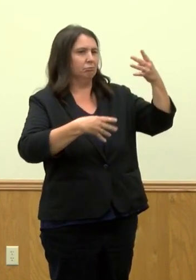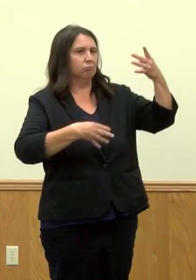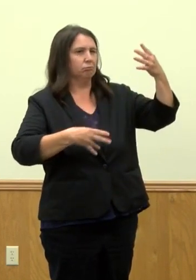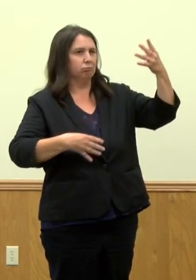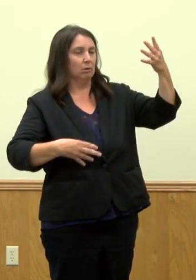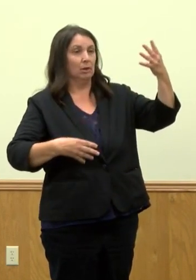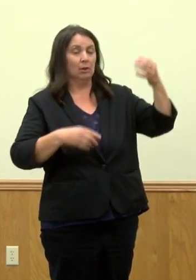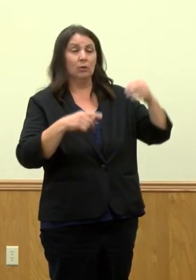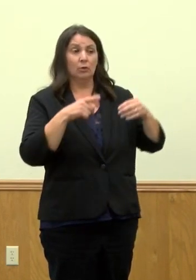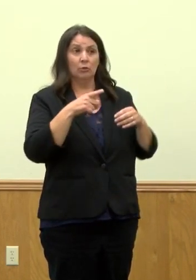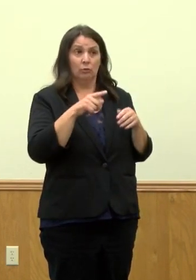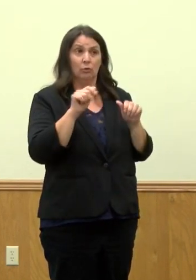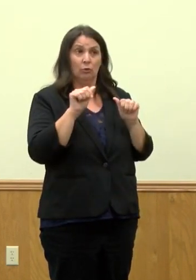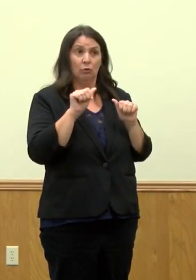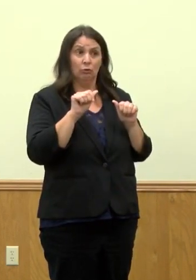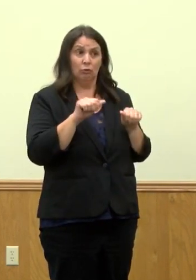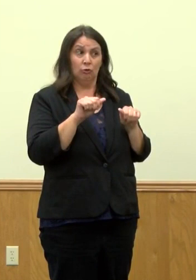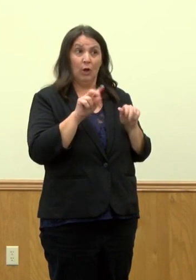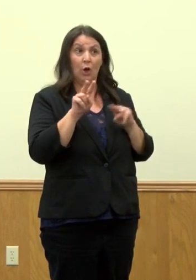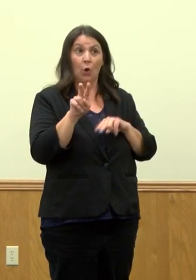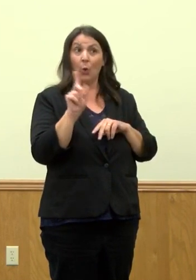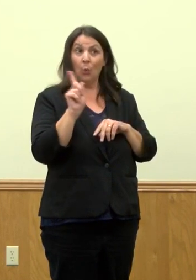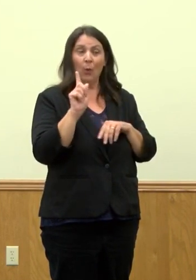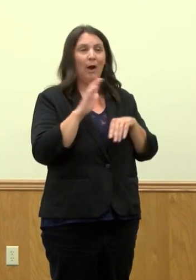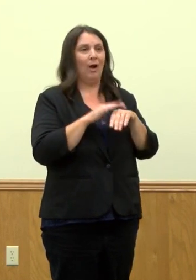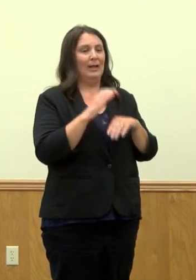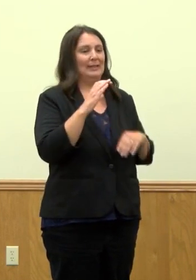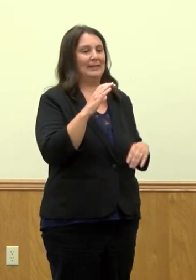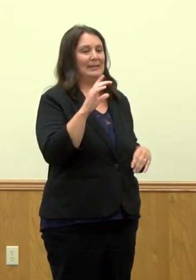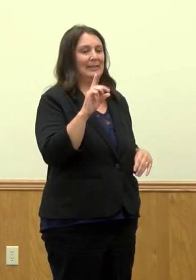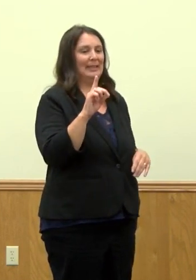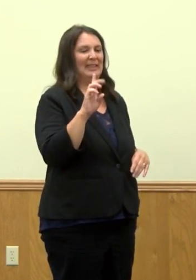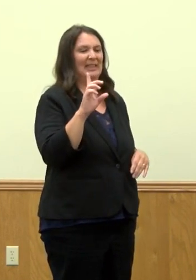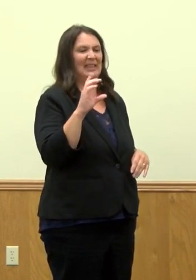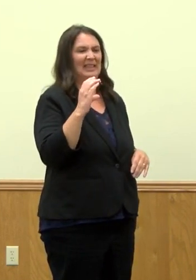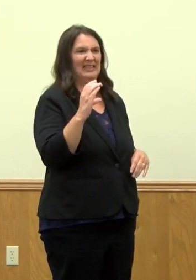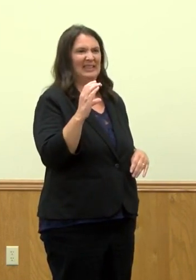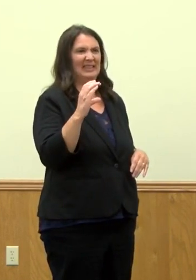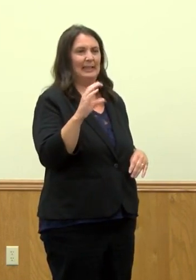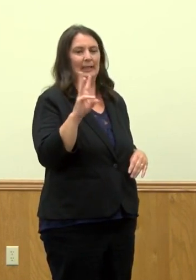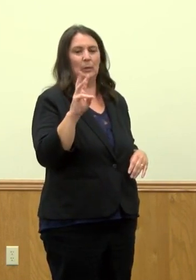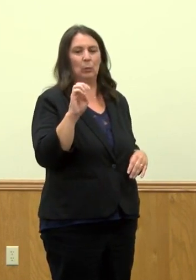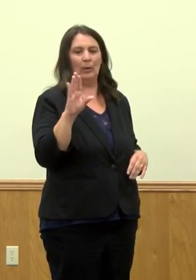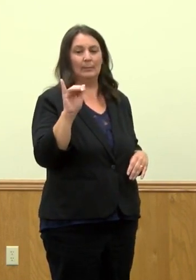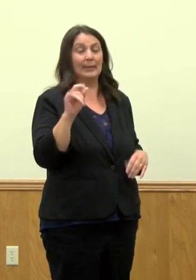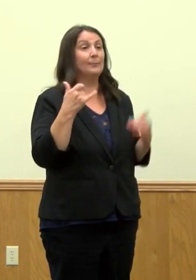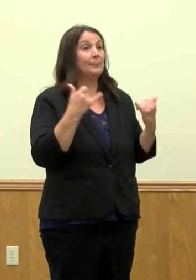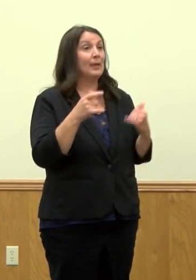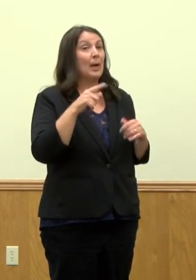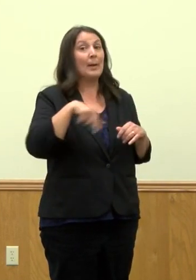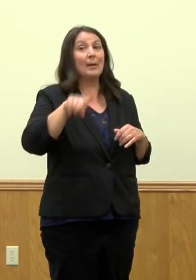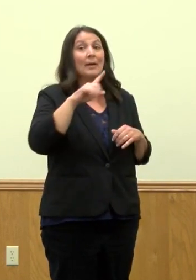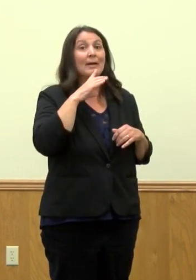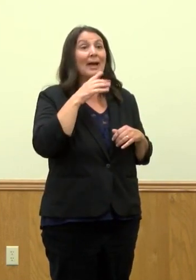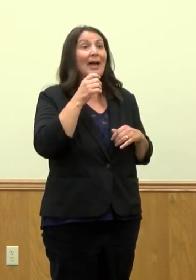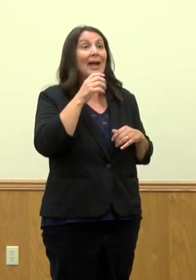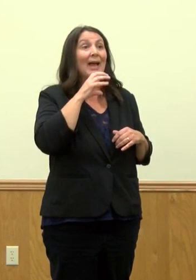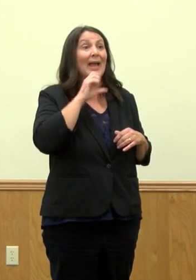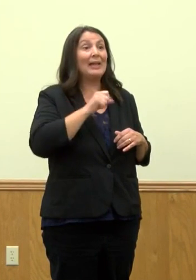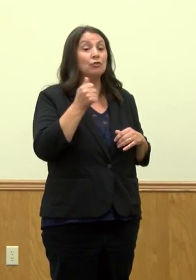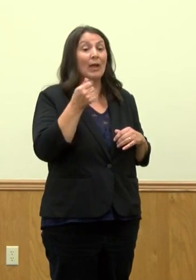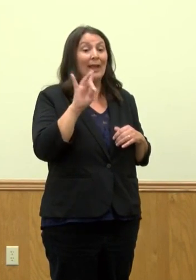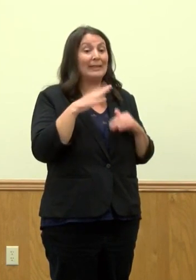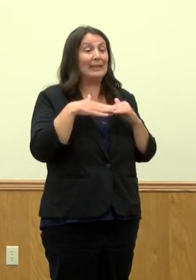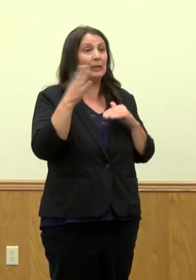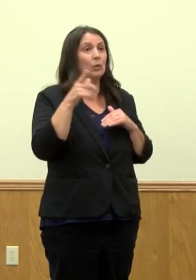conditions could be seen in the CDC website. The other population that's above 18 would be the ones who